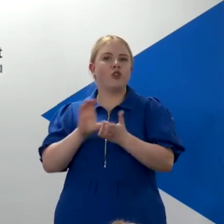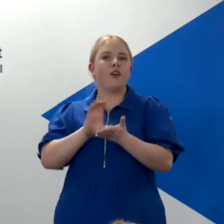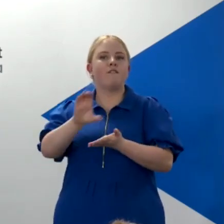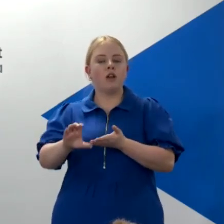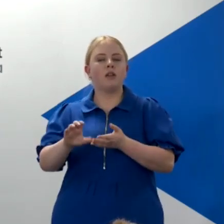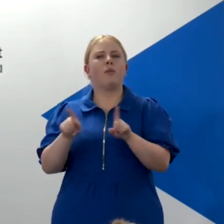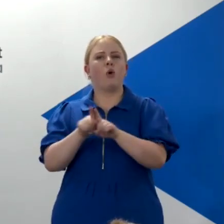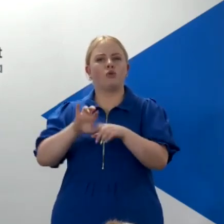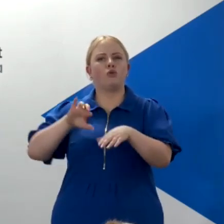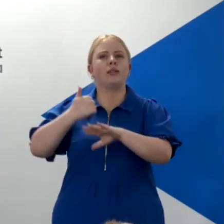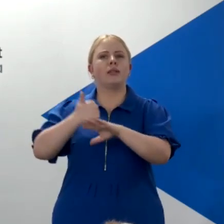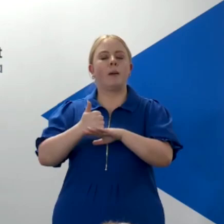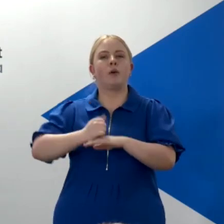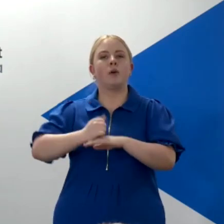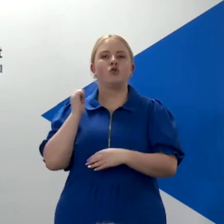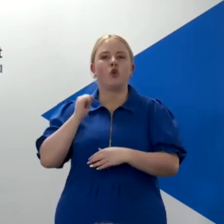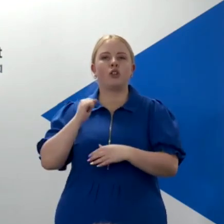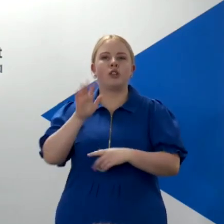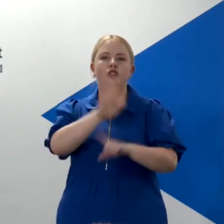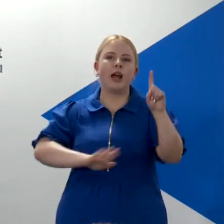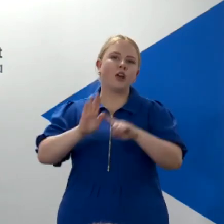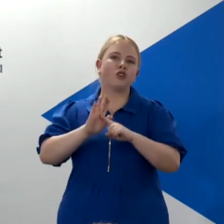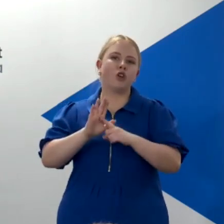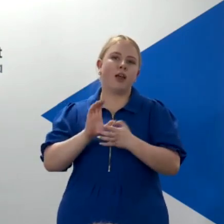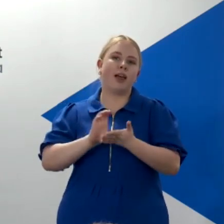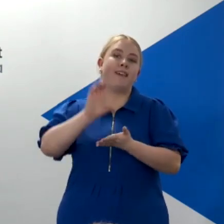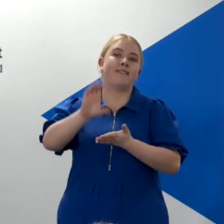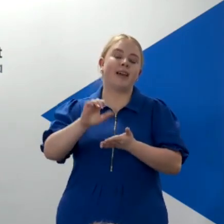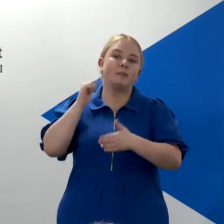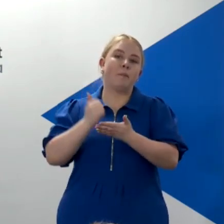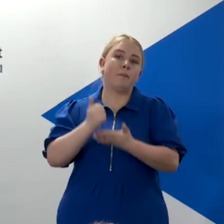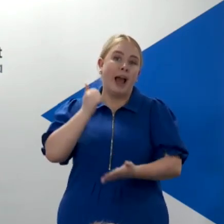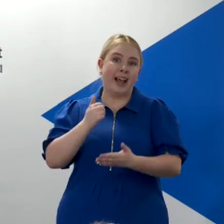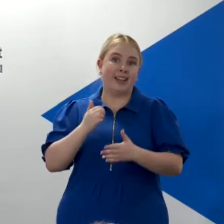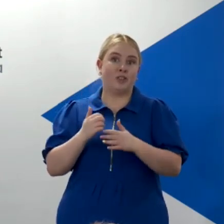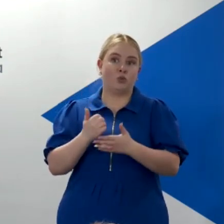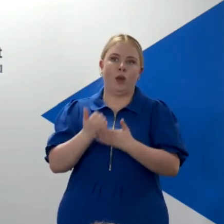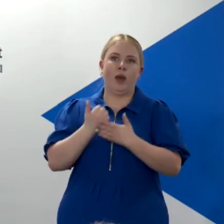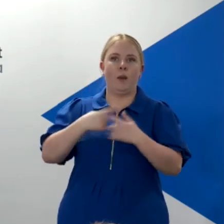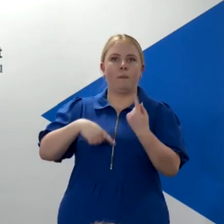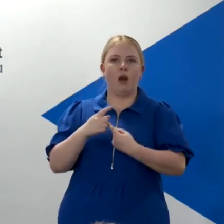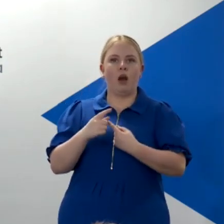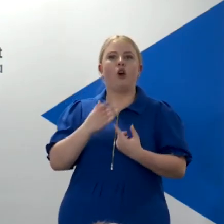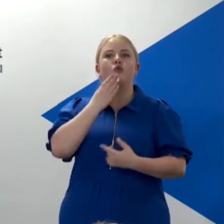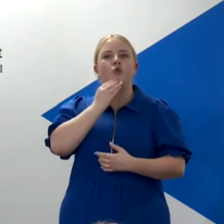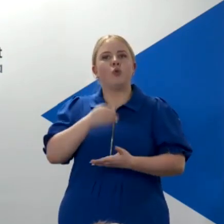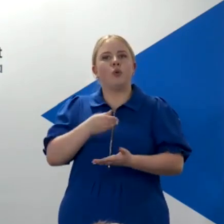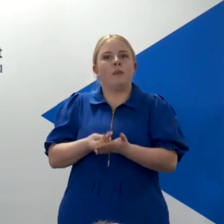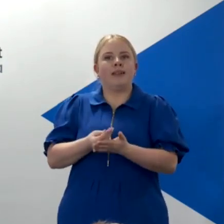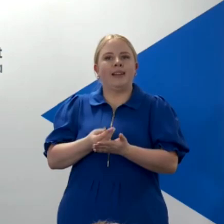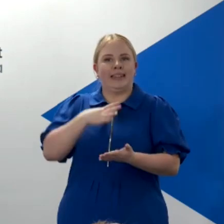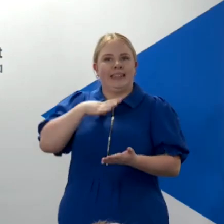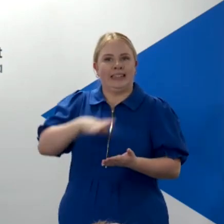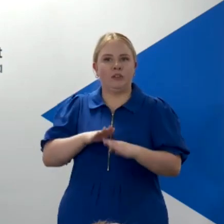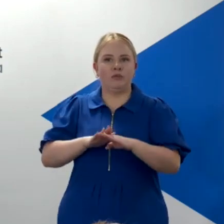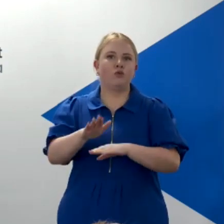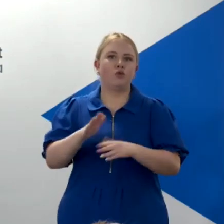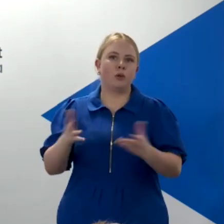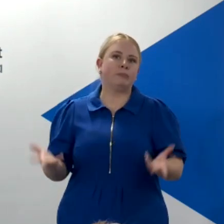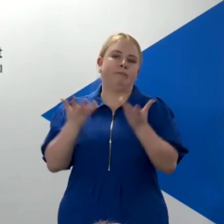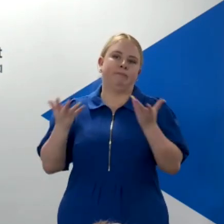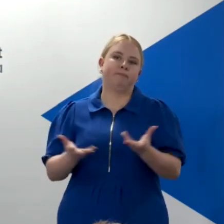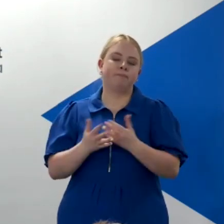set up, for example, the Scottish National Investment Bank, which is helping to unleash some of that capital that's going to be required to boost